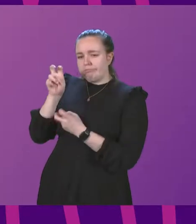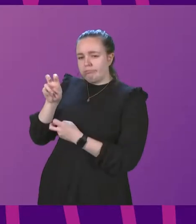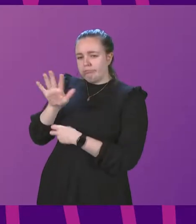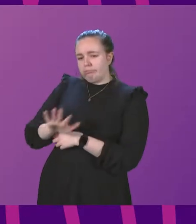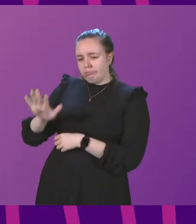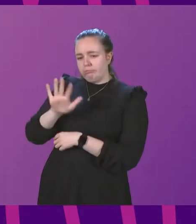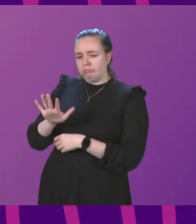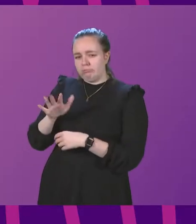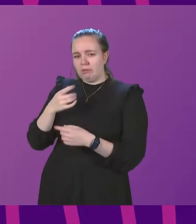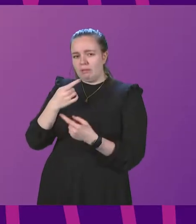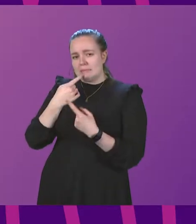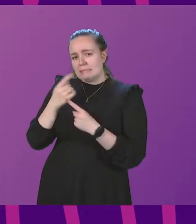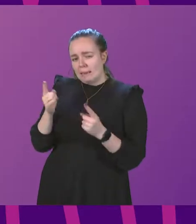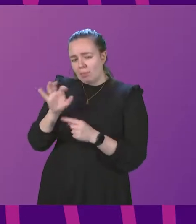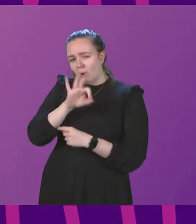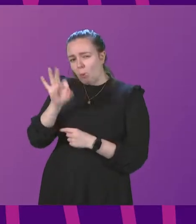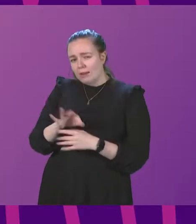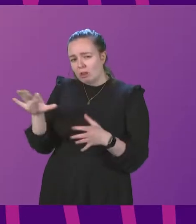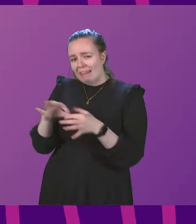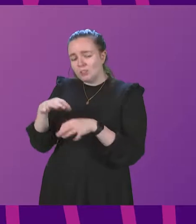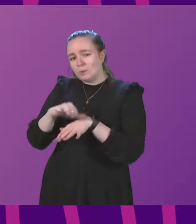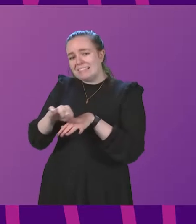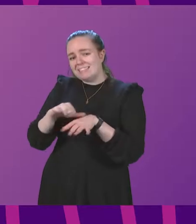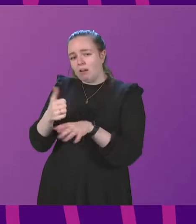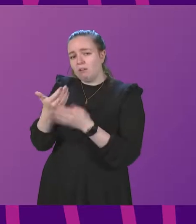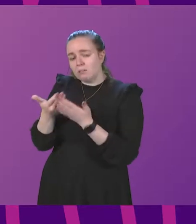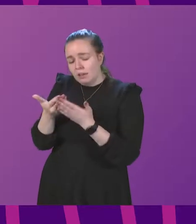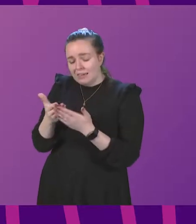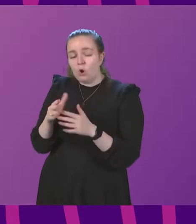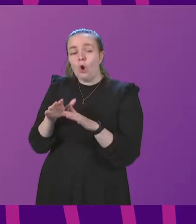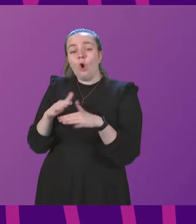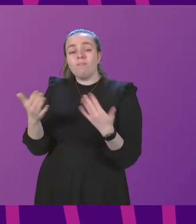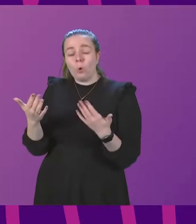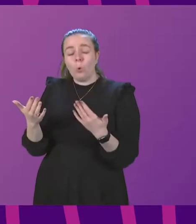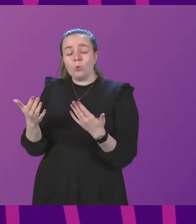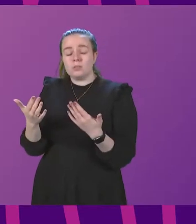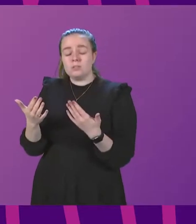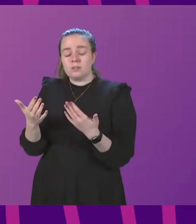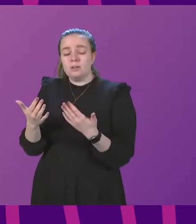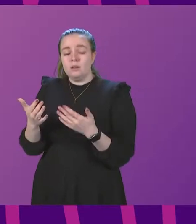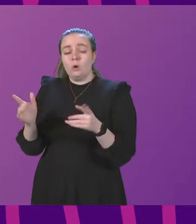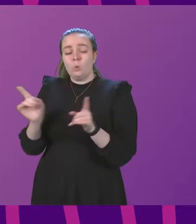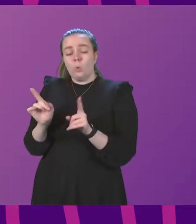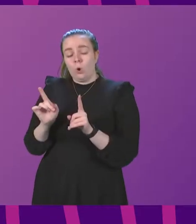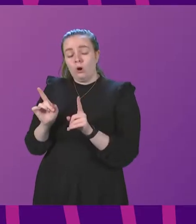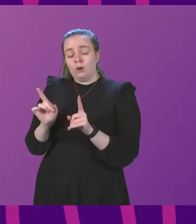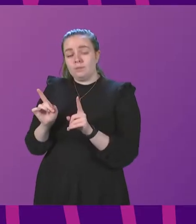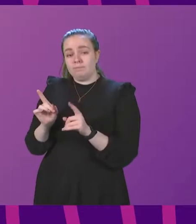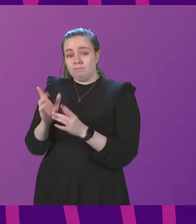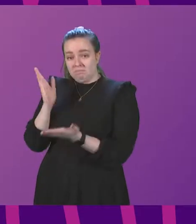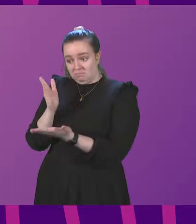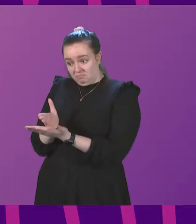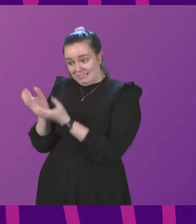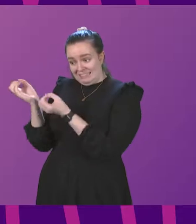question around Easter study. Of course, that what will be actually delivered